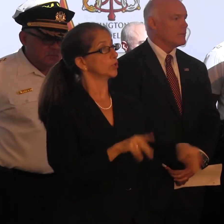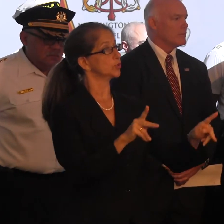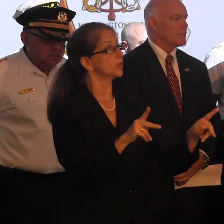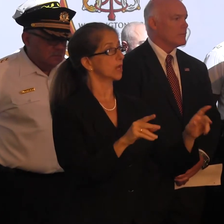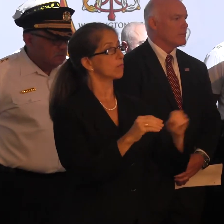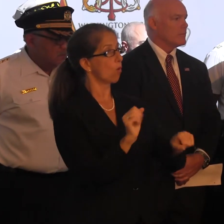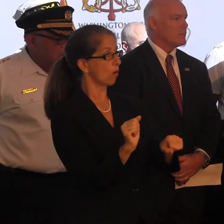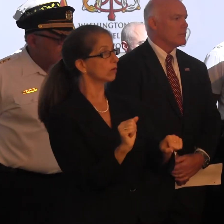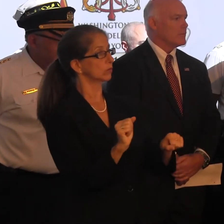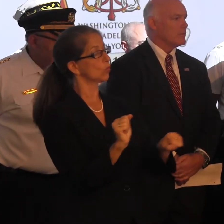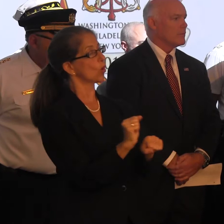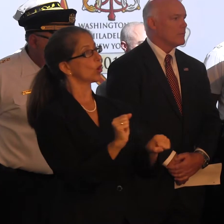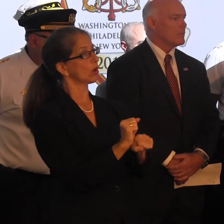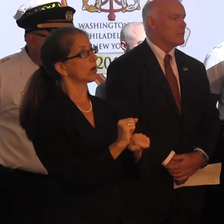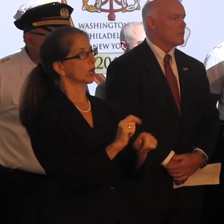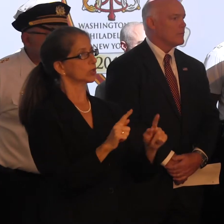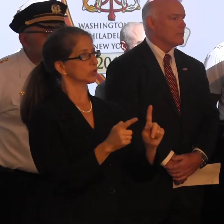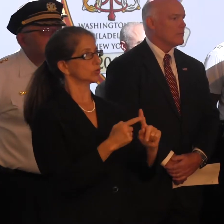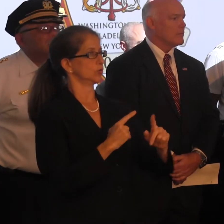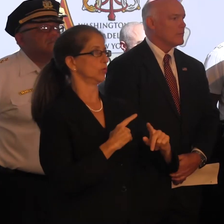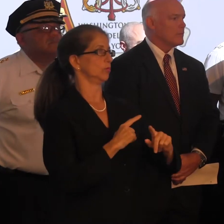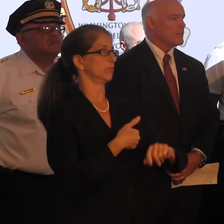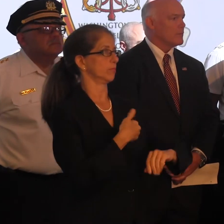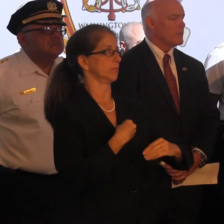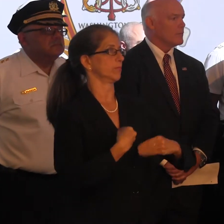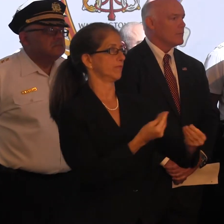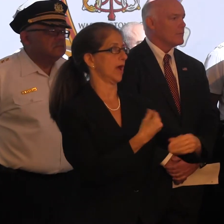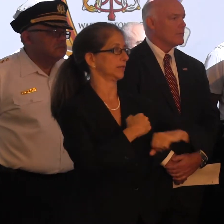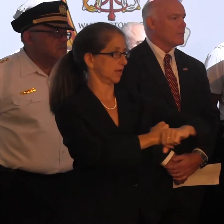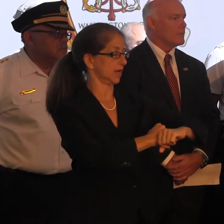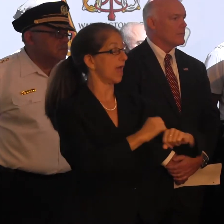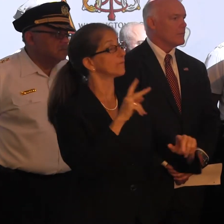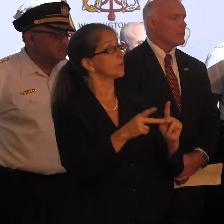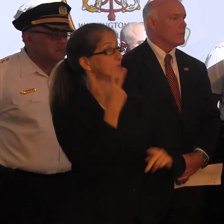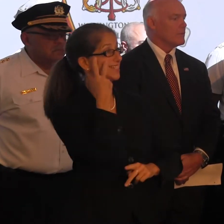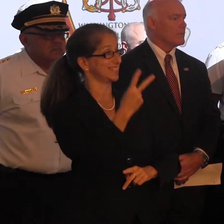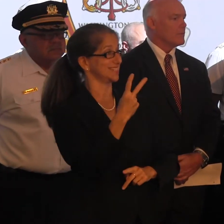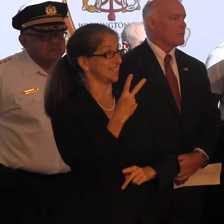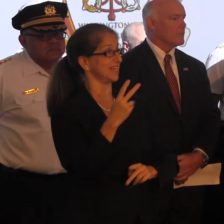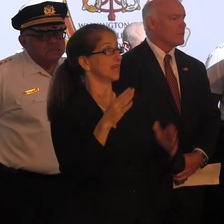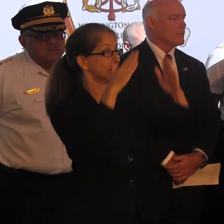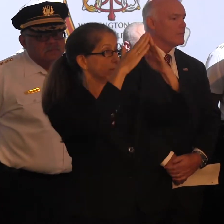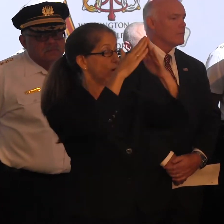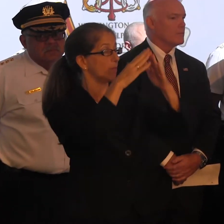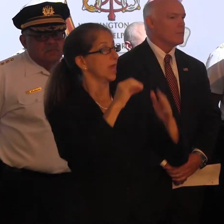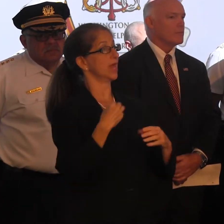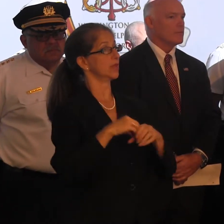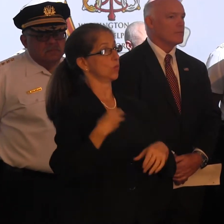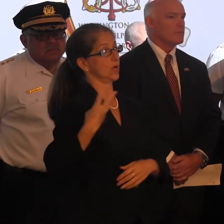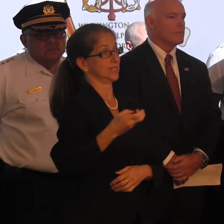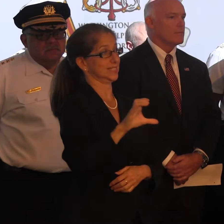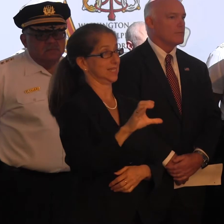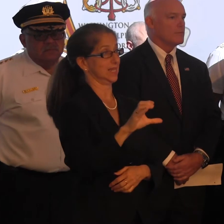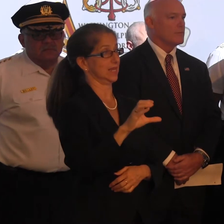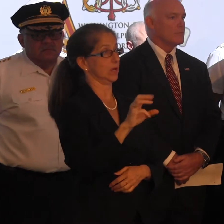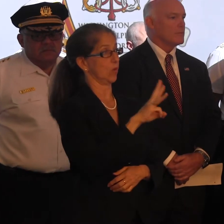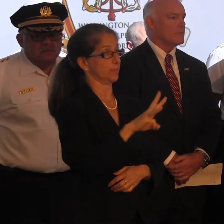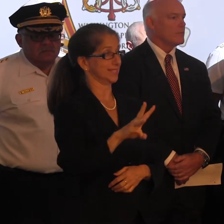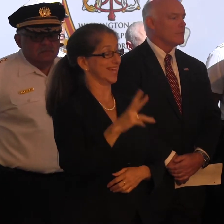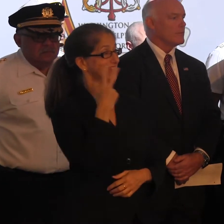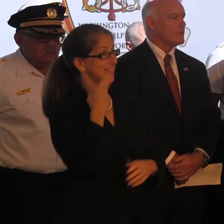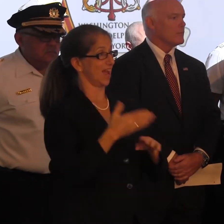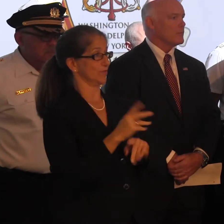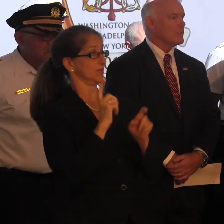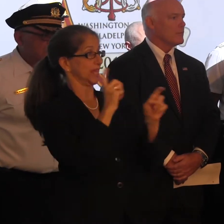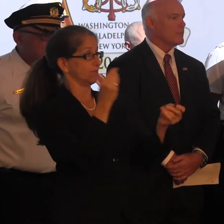for people to see Pope Francis in Philadelphia. As a matter of fact, in the Washington, D.C. website, they will tell you, after giving you